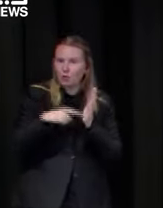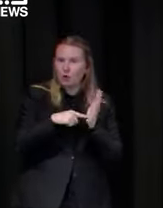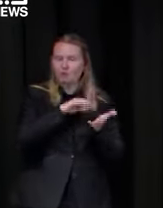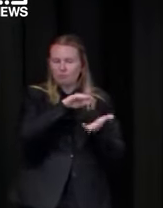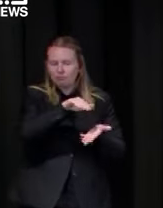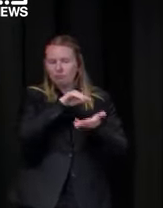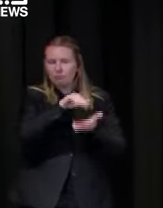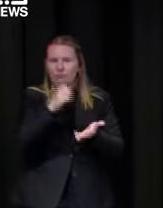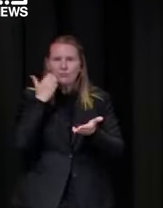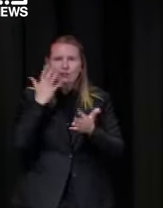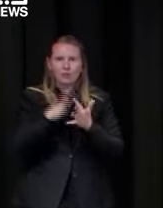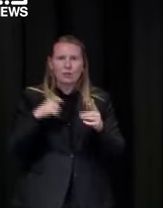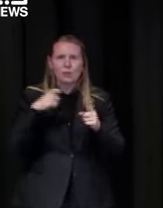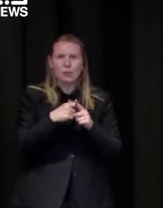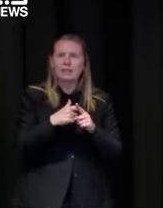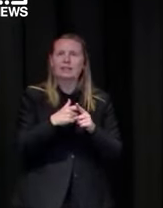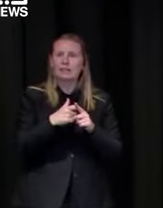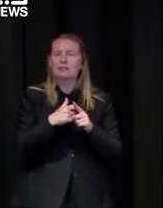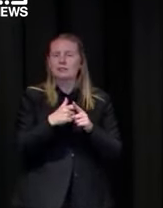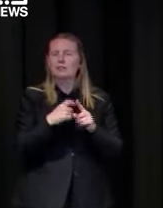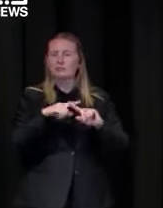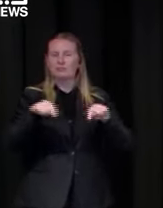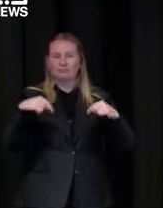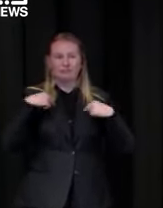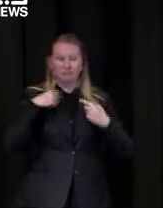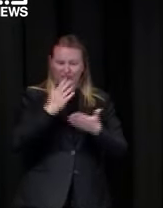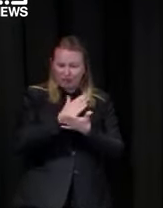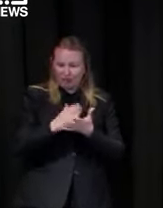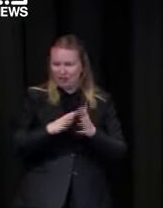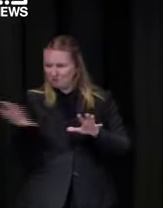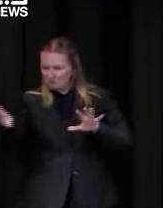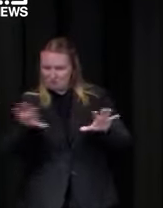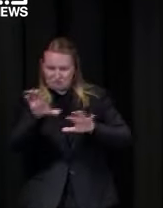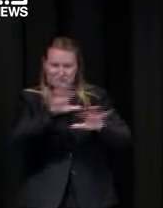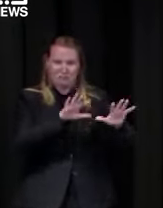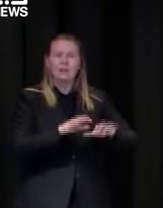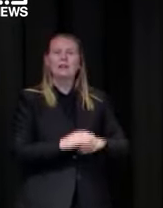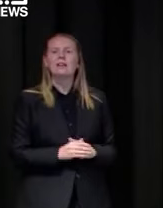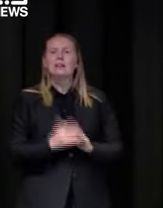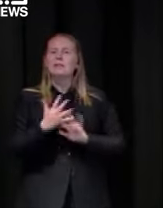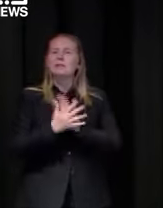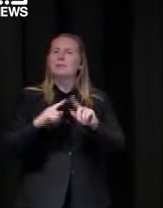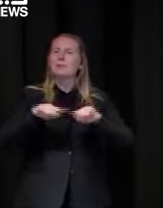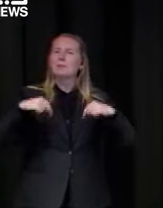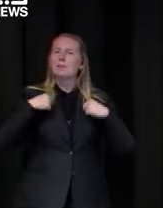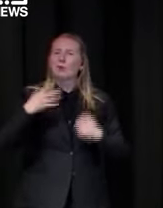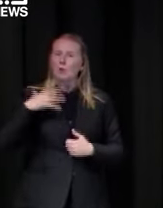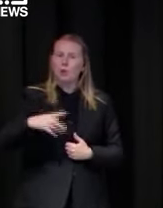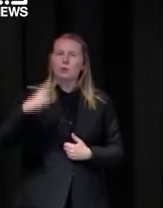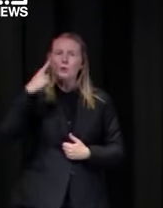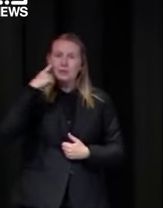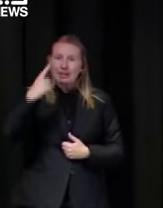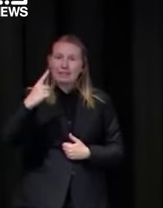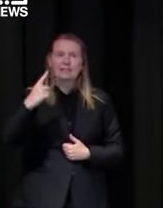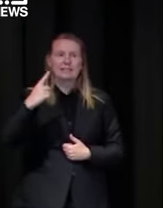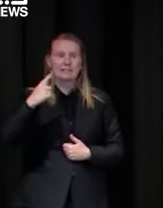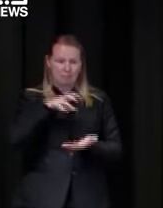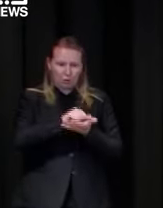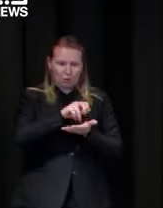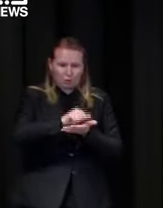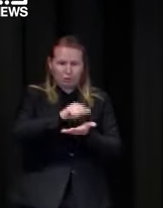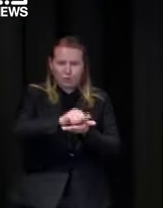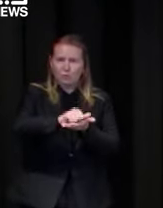you know 600 000 doses in total going to gps and pharmacies over that month of october so we really want to see that being used to maximum effect